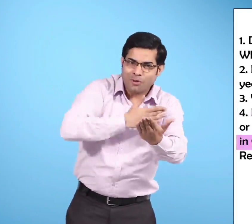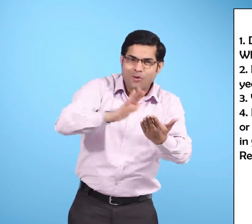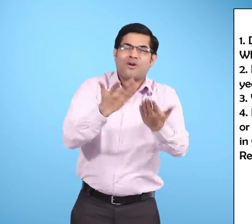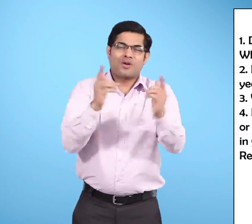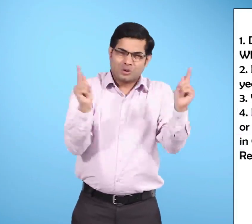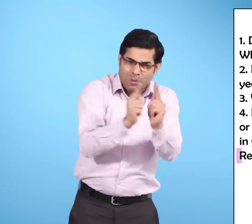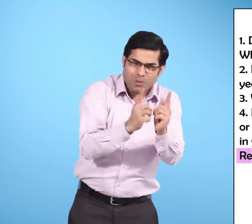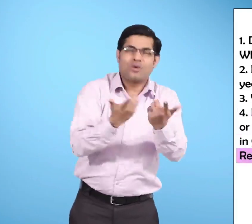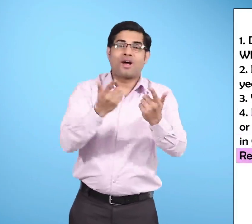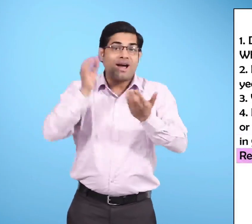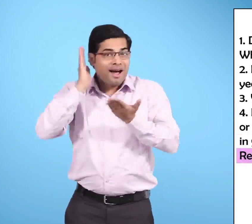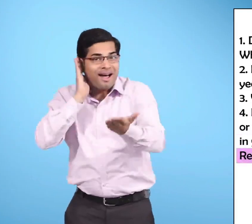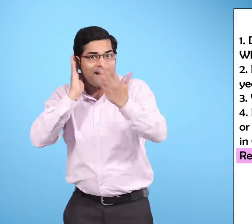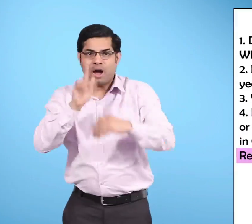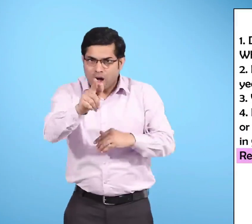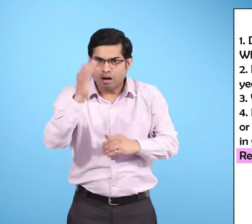5. Recite it in the class